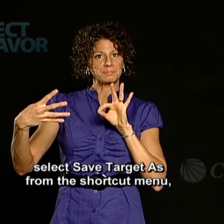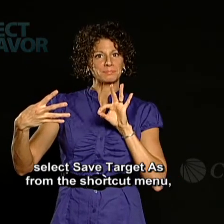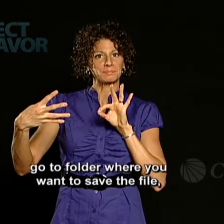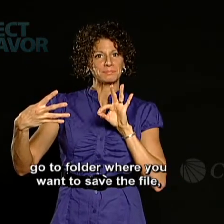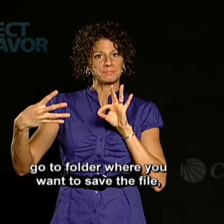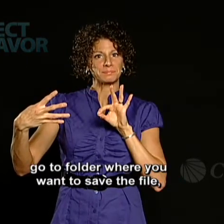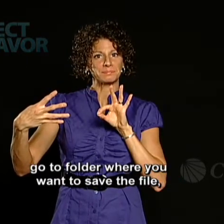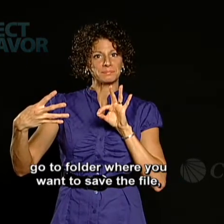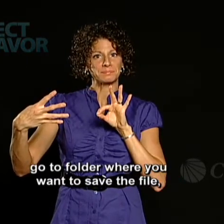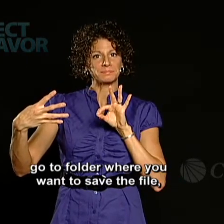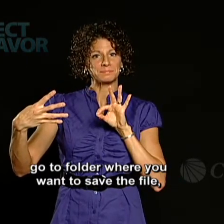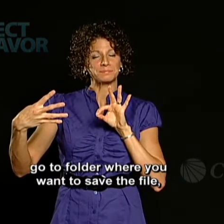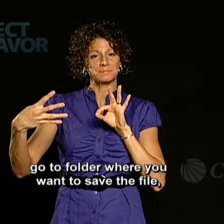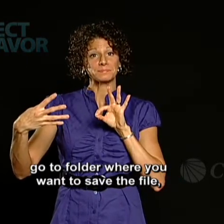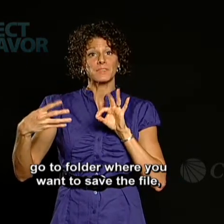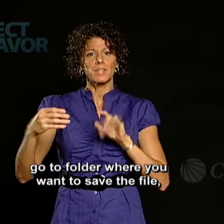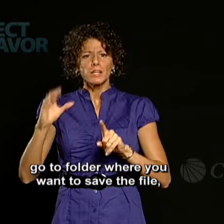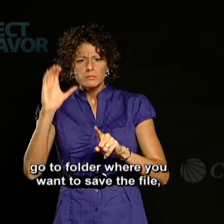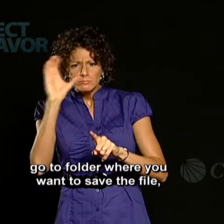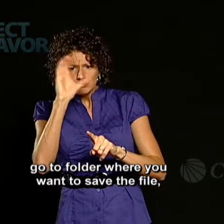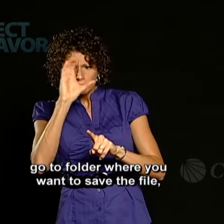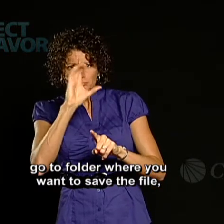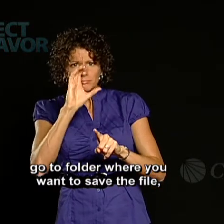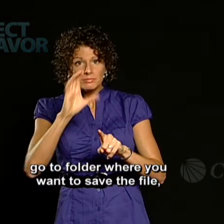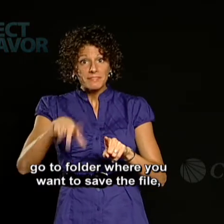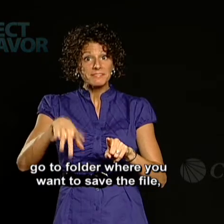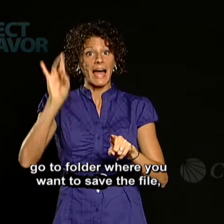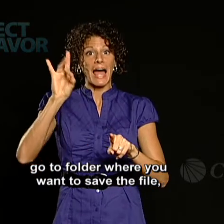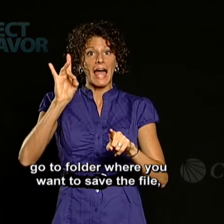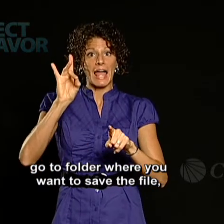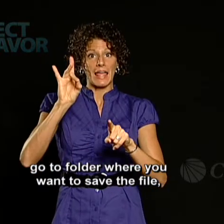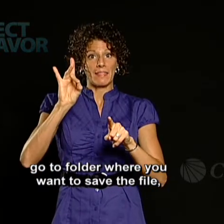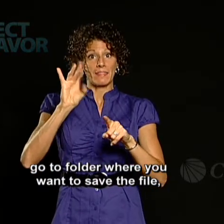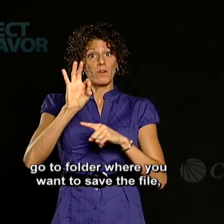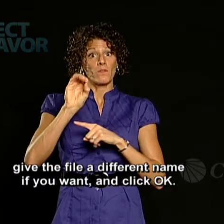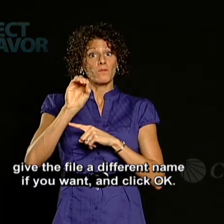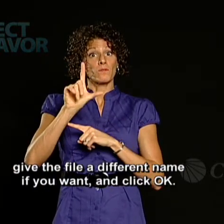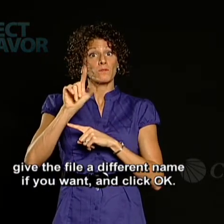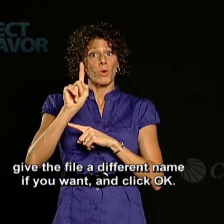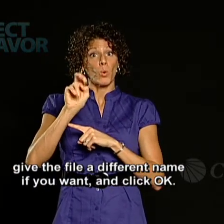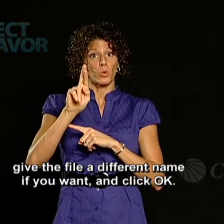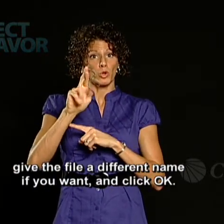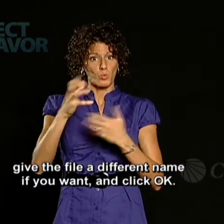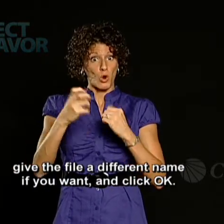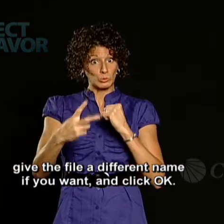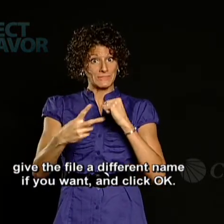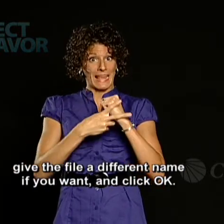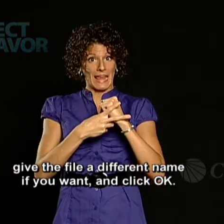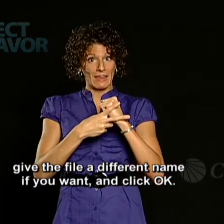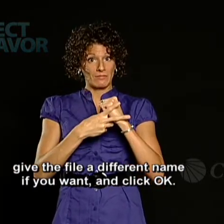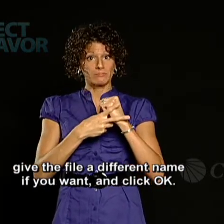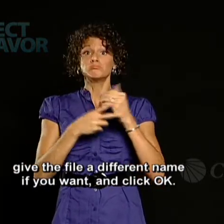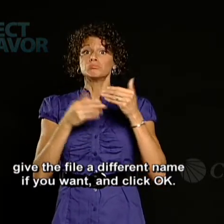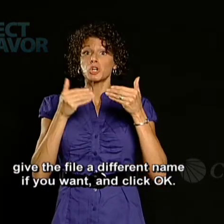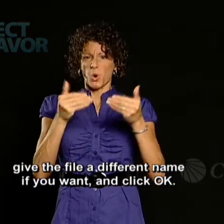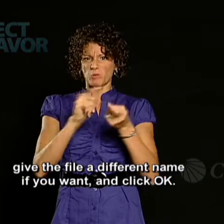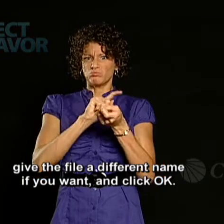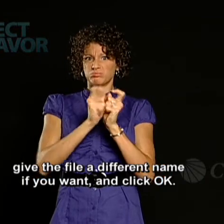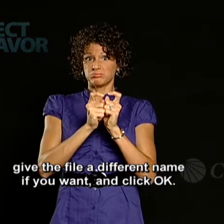Go to the folder where you want to save the file. Give the file a different name if you want to and click OK.